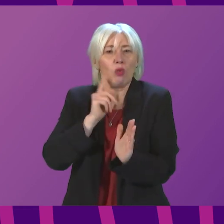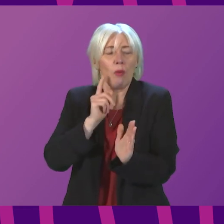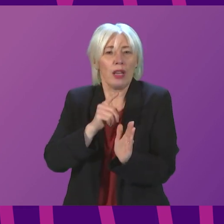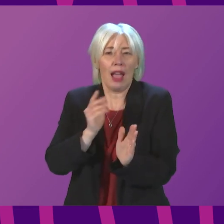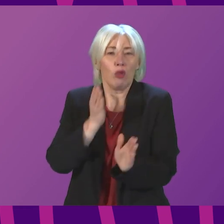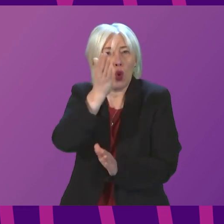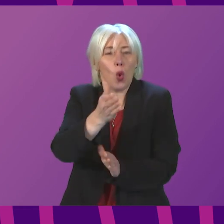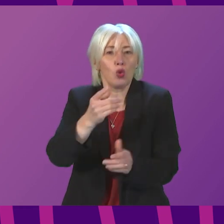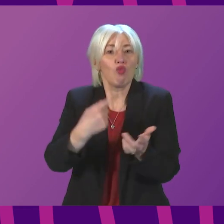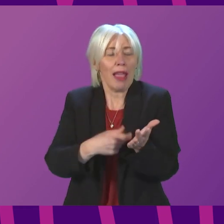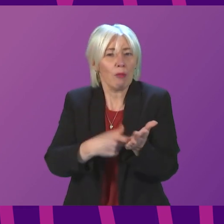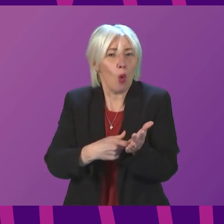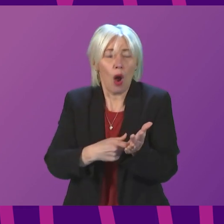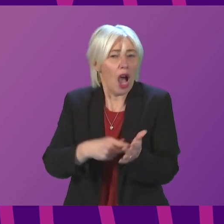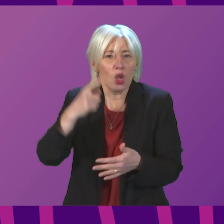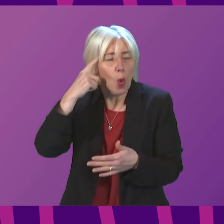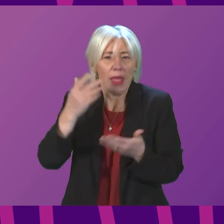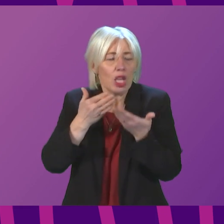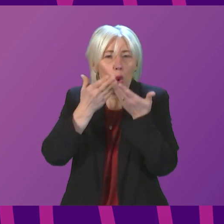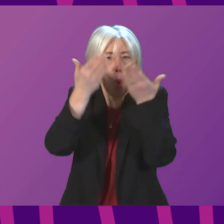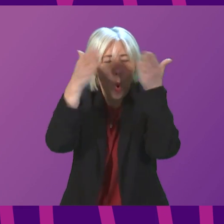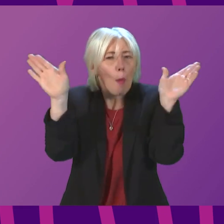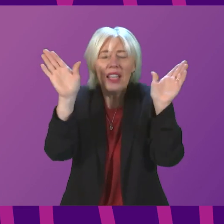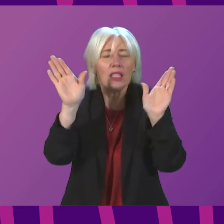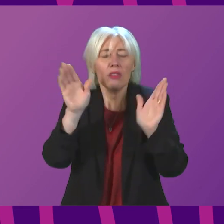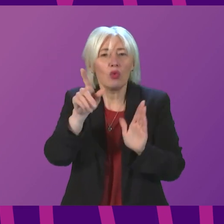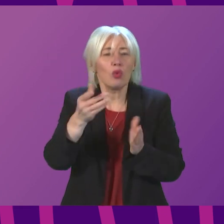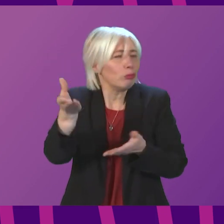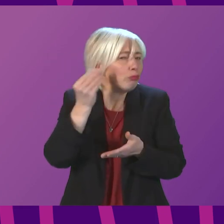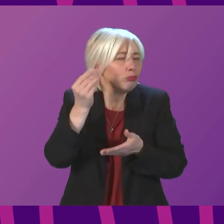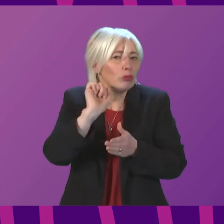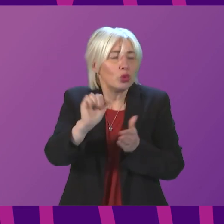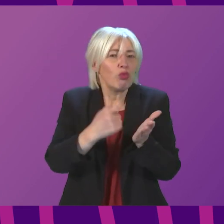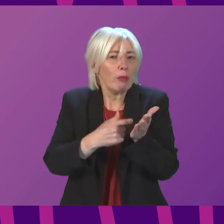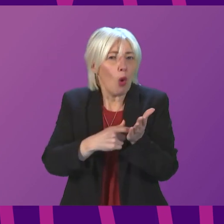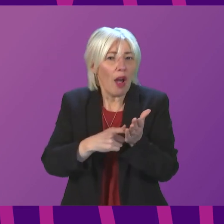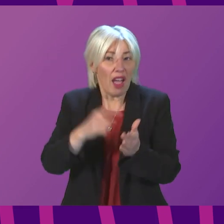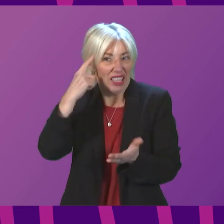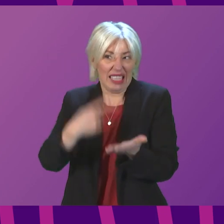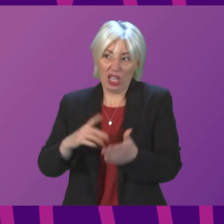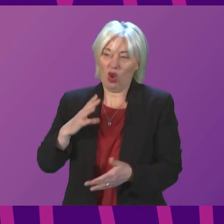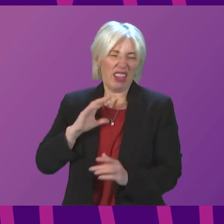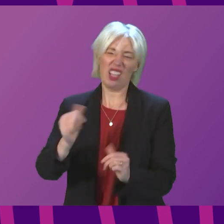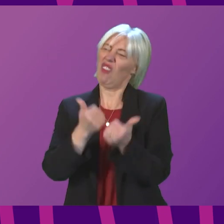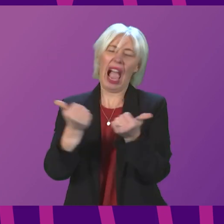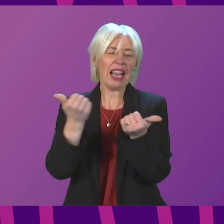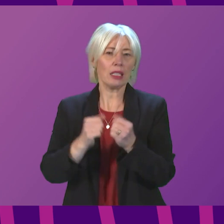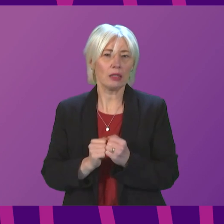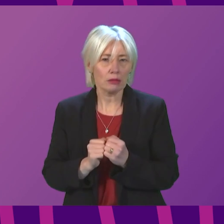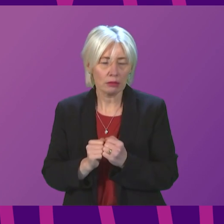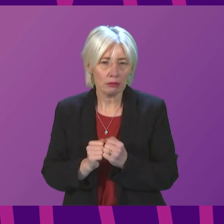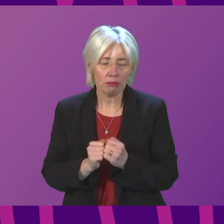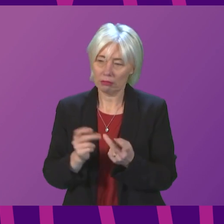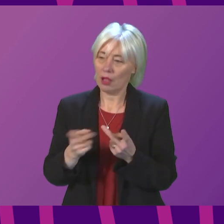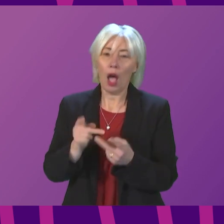It does not sound like he is open to listening to the clinicians when he has already made up his mind. It is fine. Another woman we spoke to was Billy Cowie